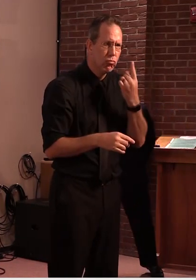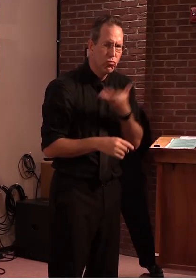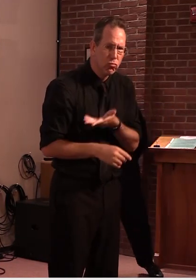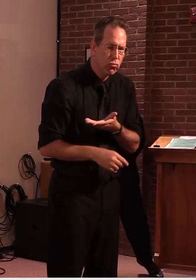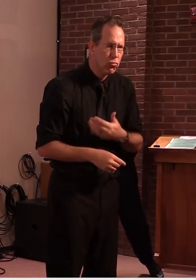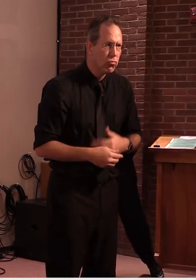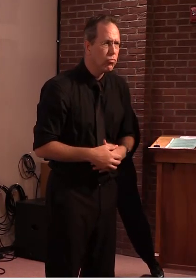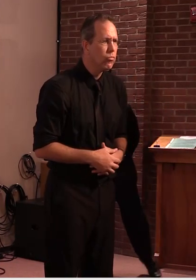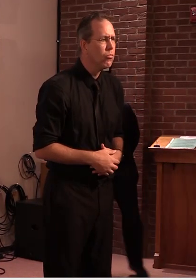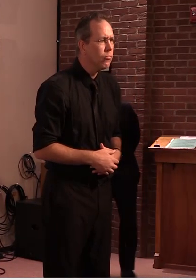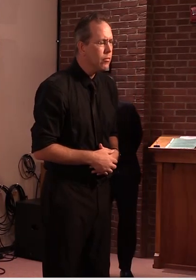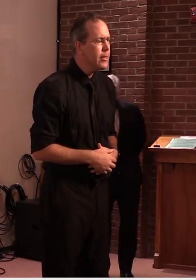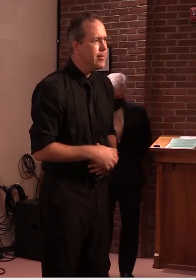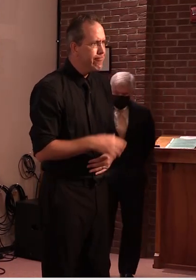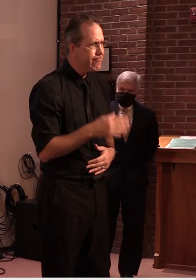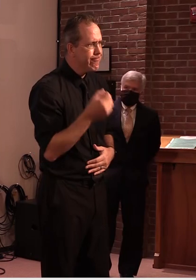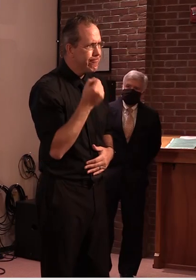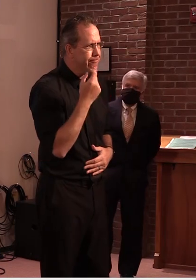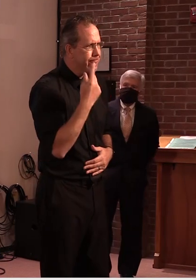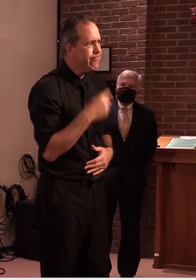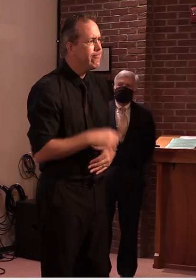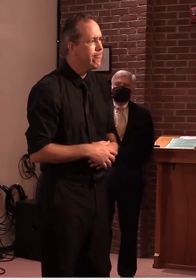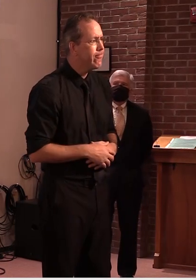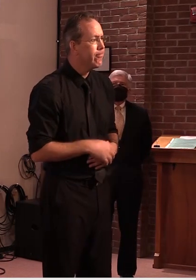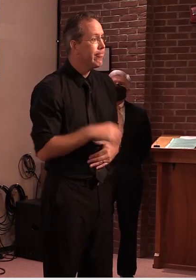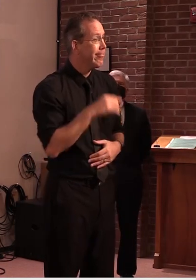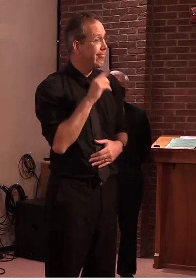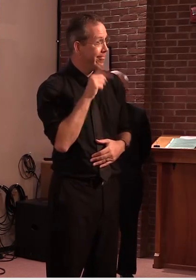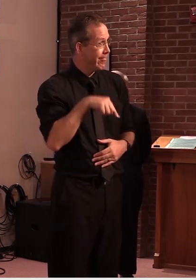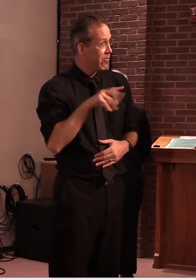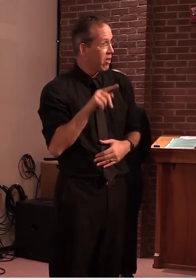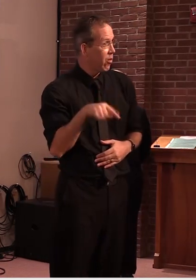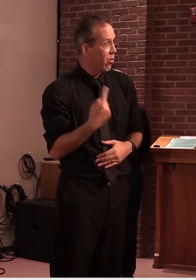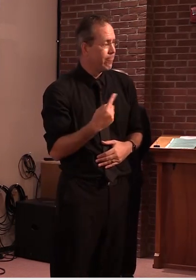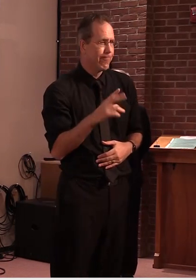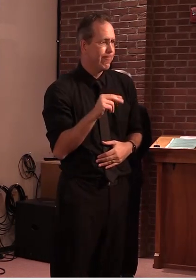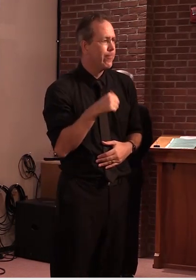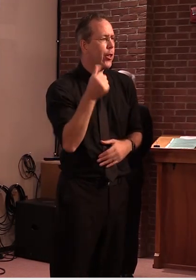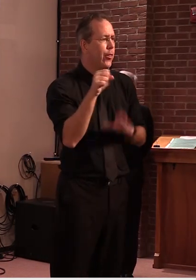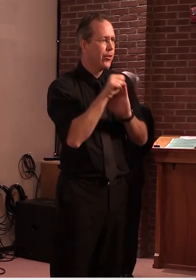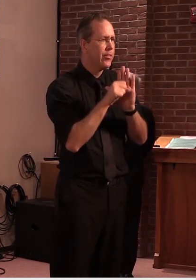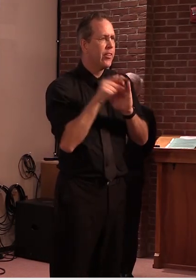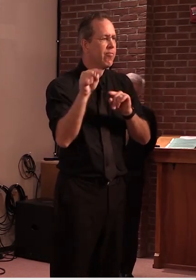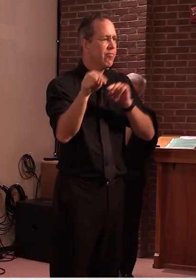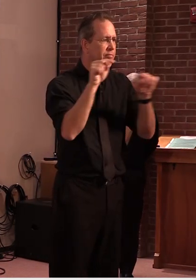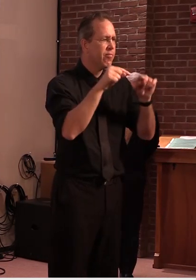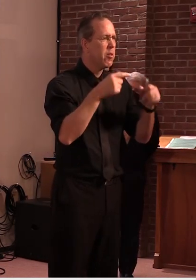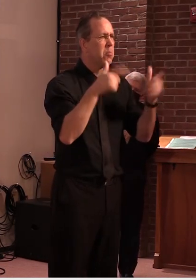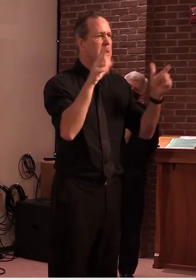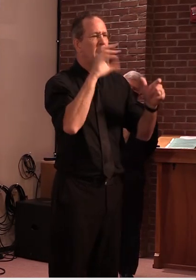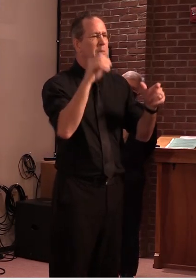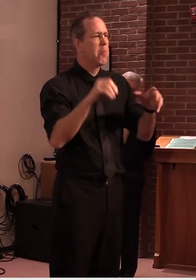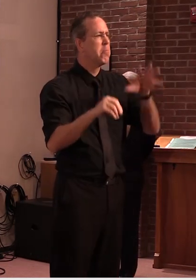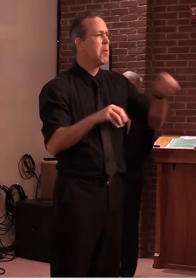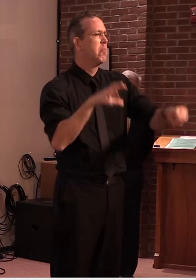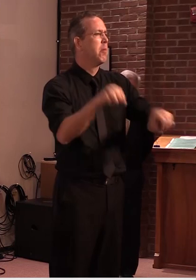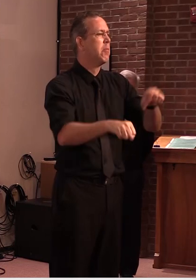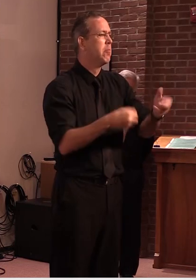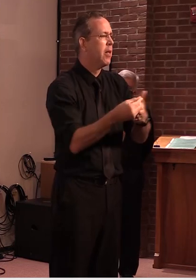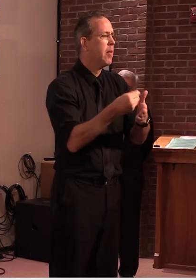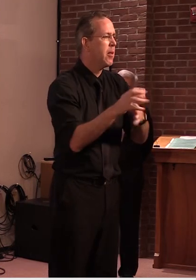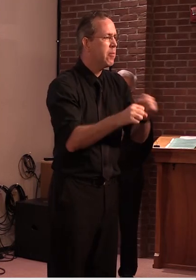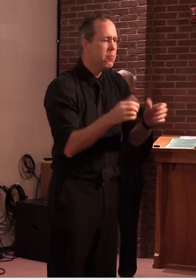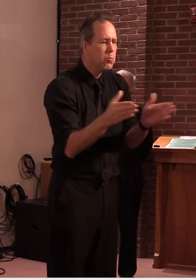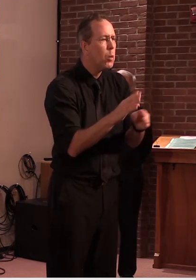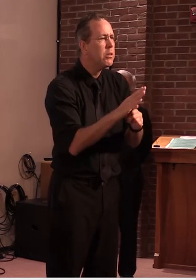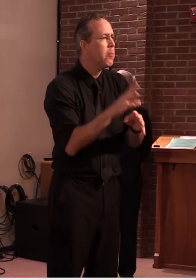bought out by larger companies and and combined and some of that could